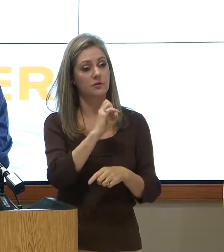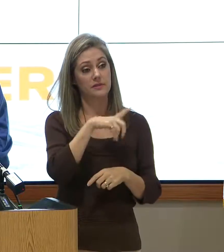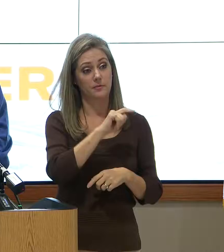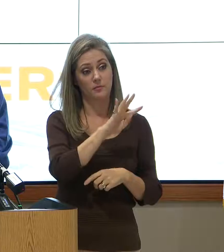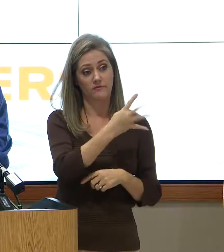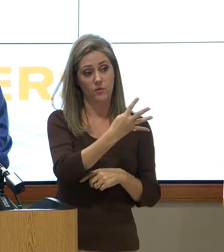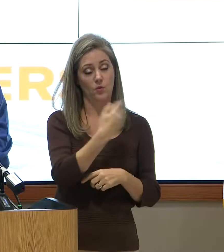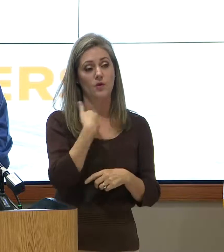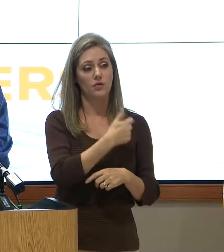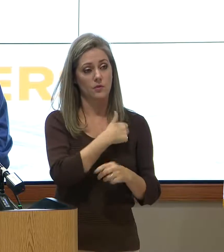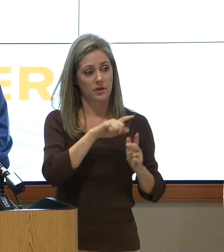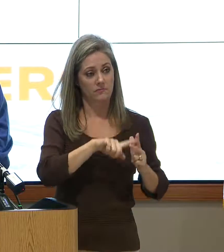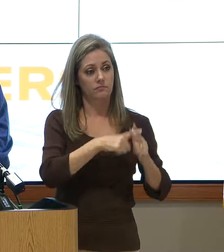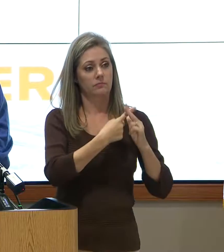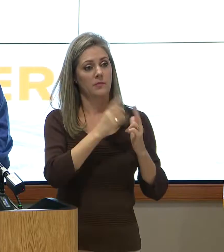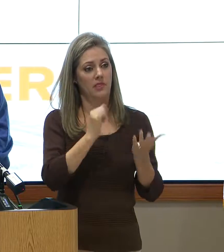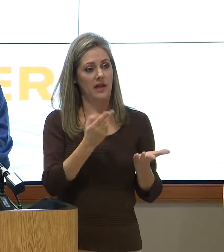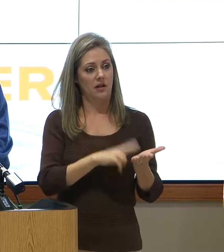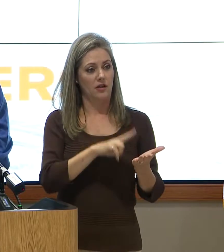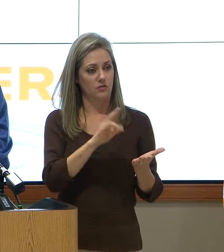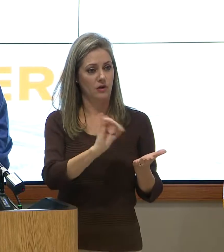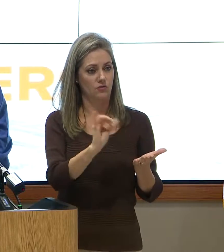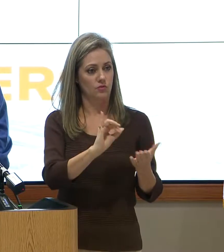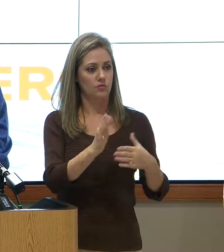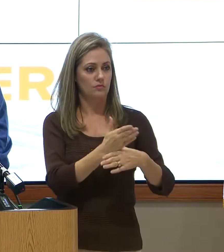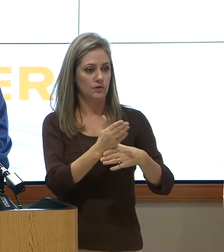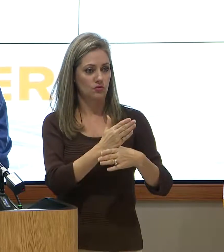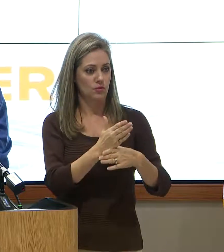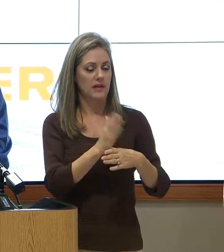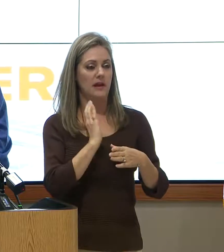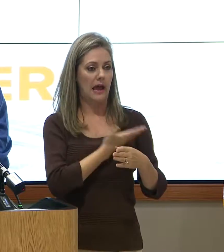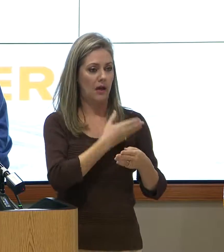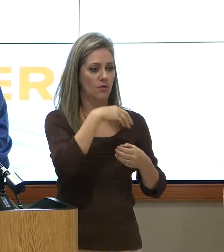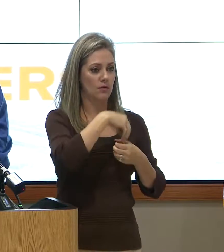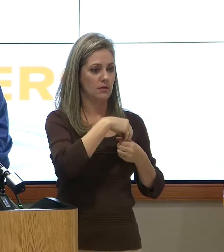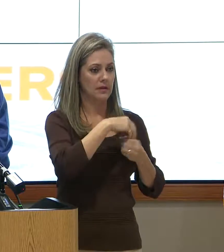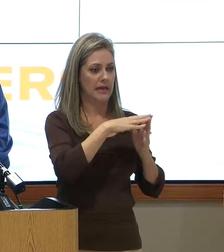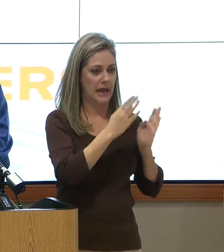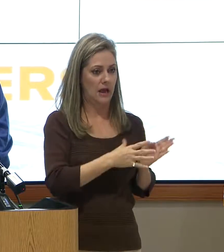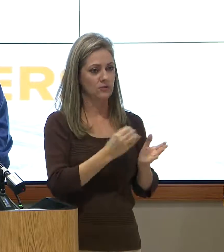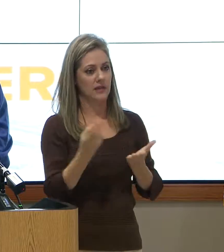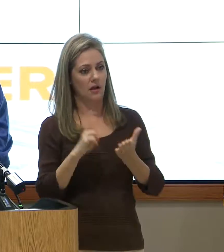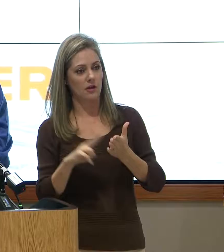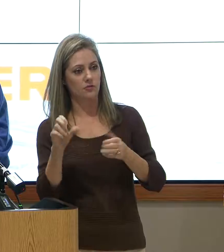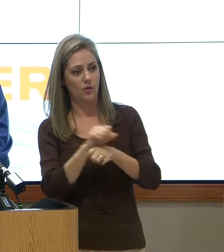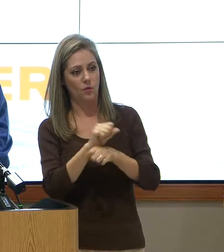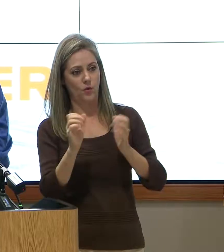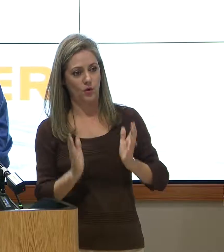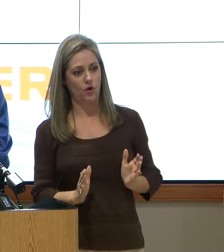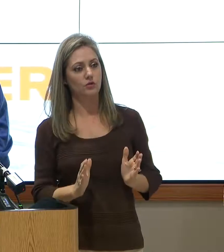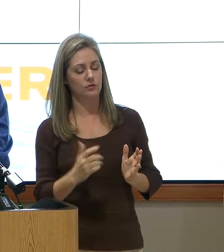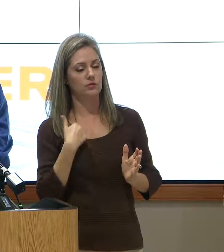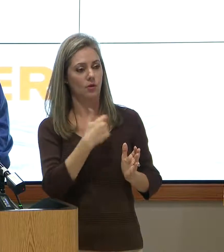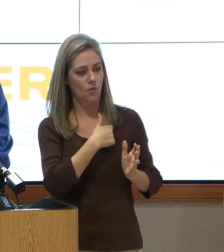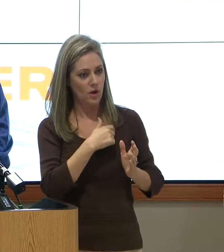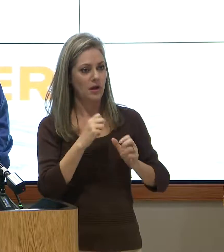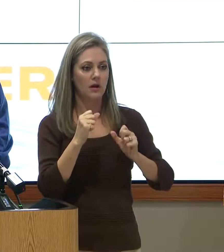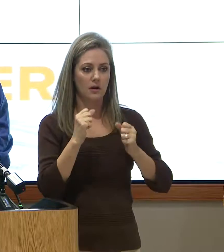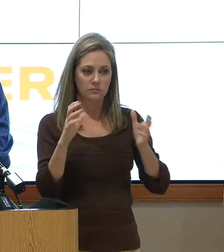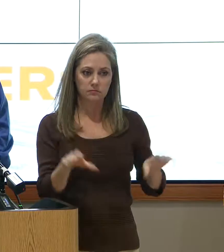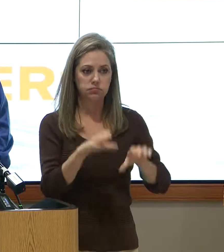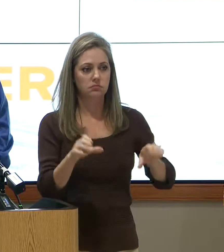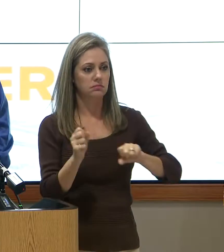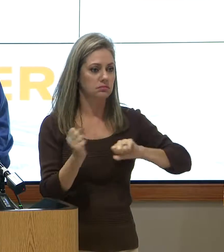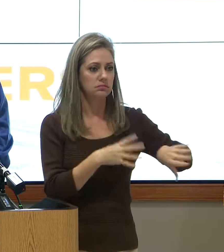4th, we've initiated that contract as well. So between in-house resources as well as contract labor, we're actively pursuing the removal of the